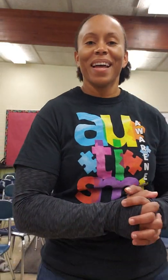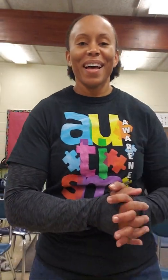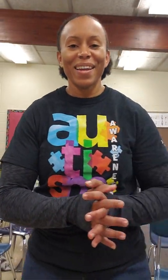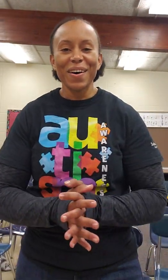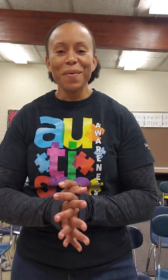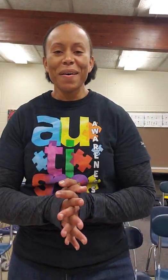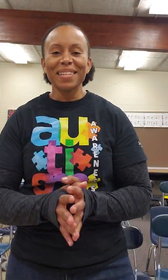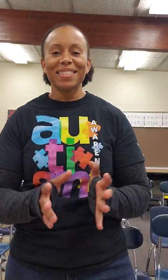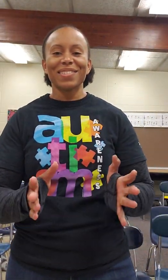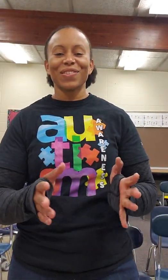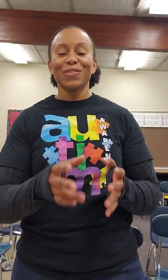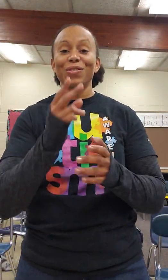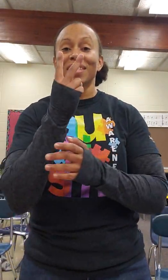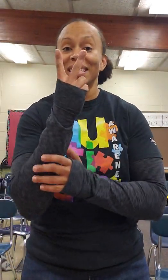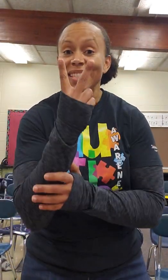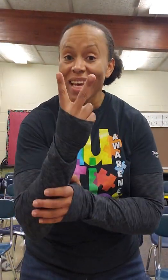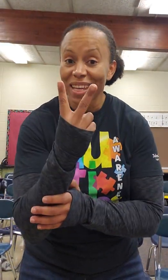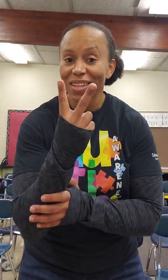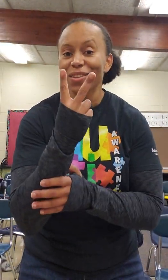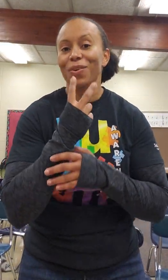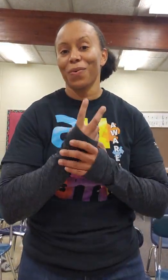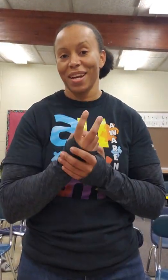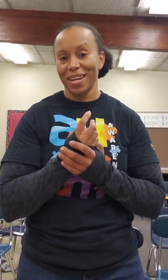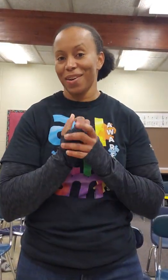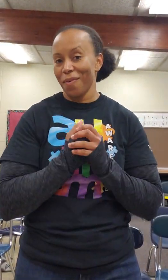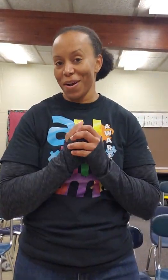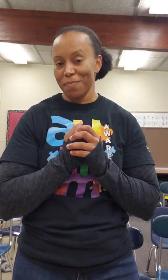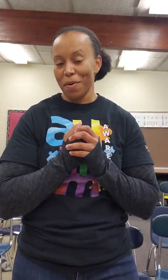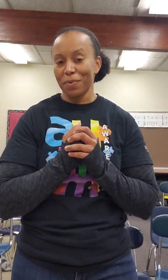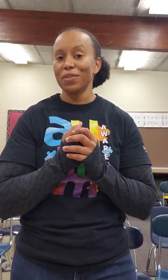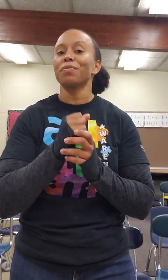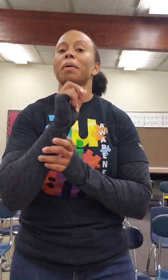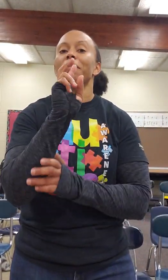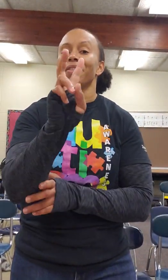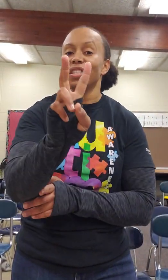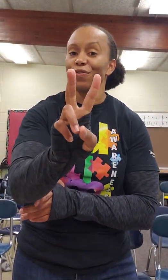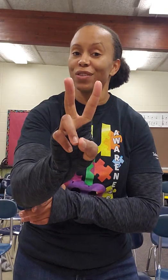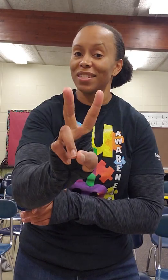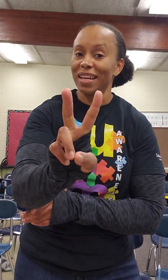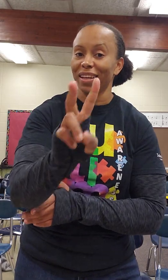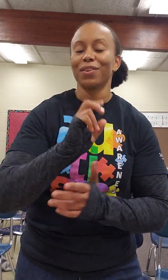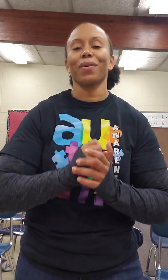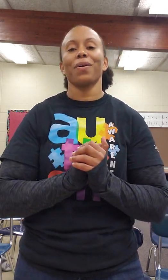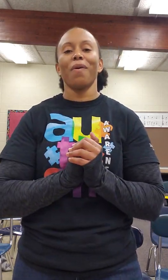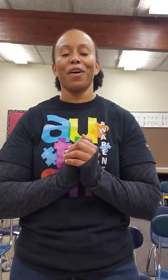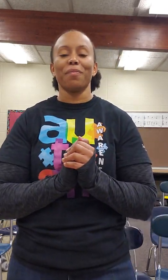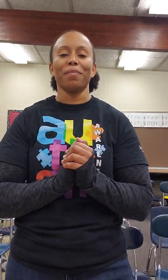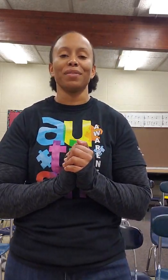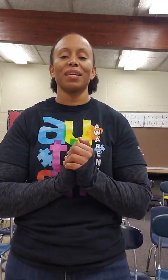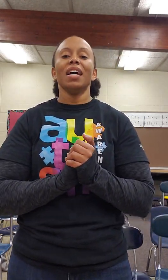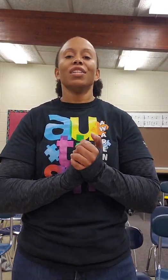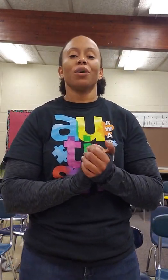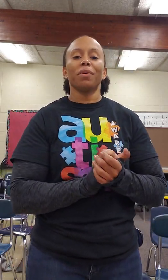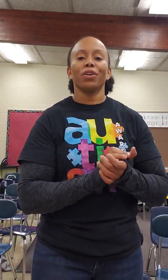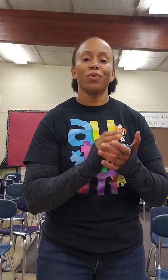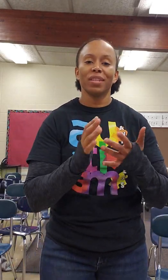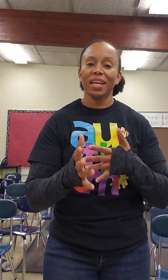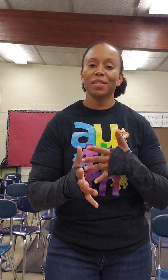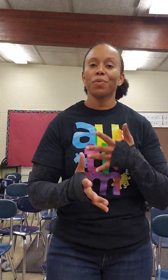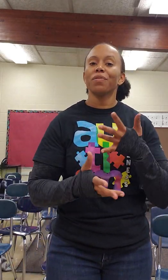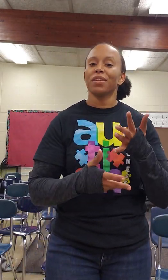Hello, Madison School's second-grade choir members. Remember, this is for second-grade choir members. So I'm going to do the dance moves